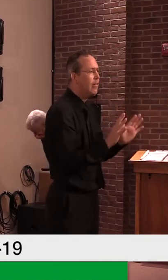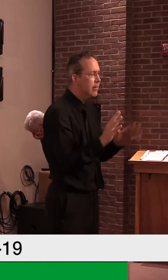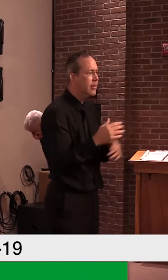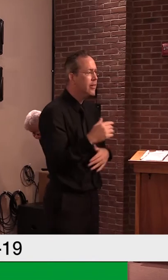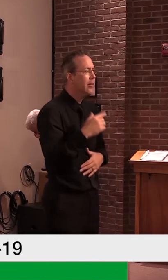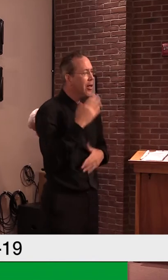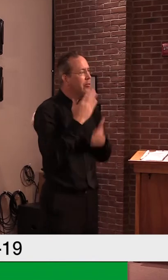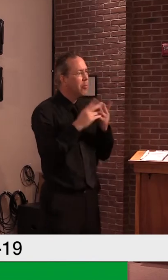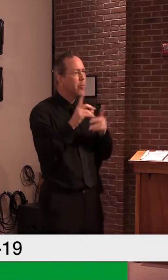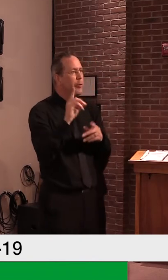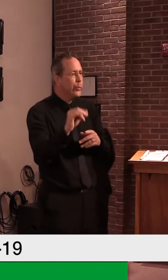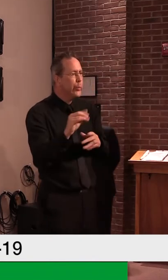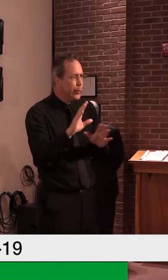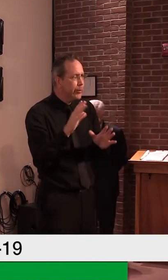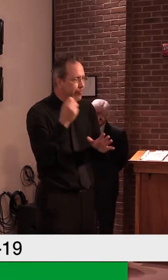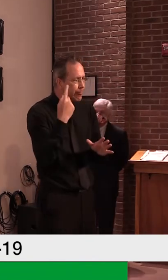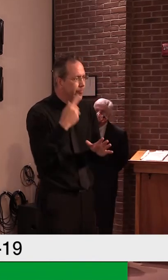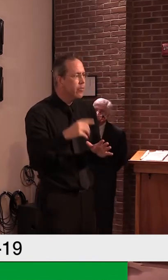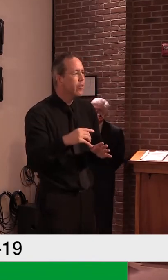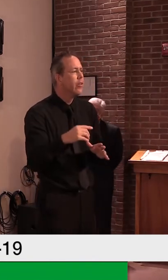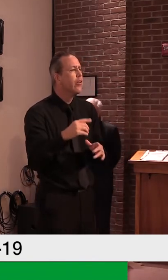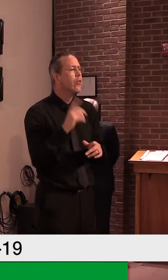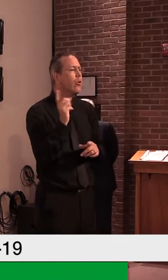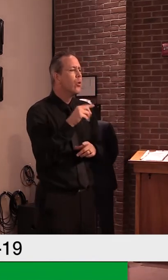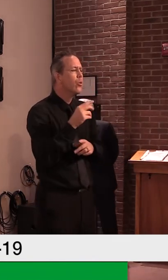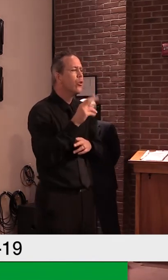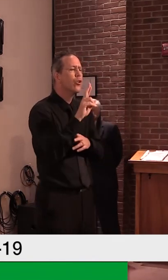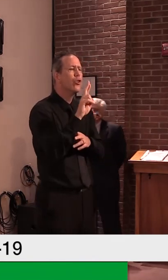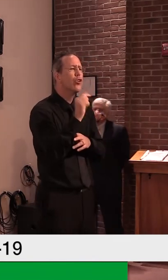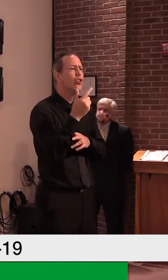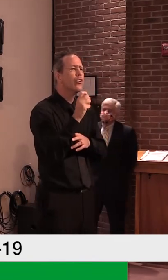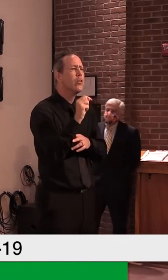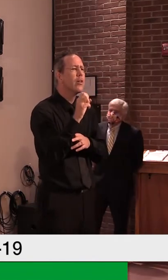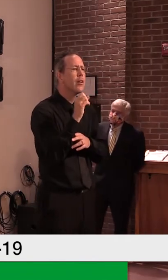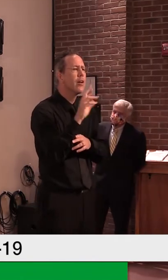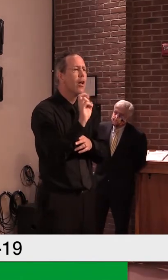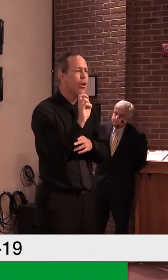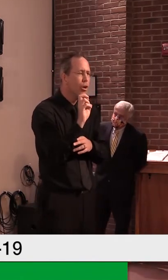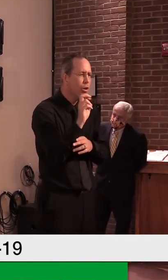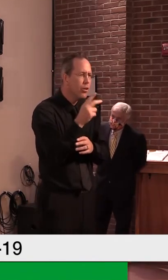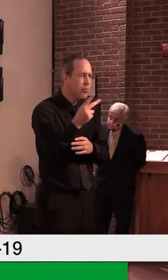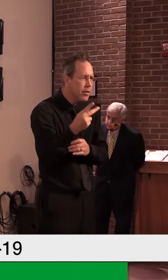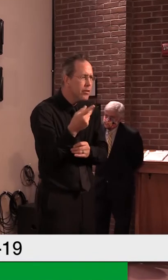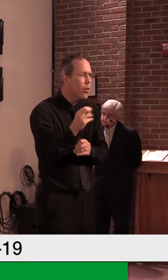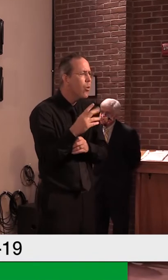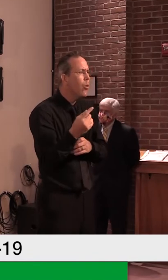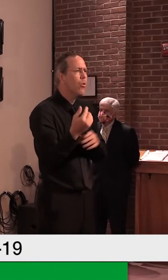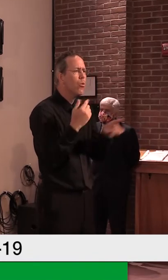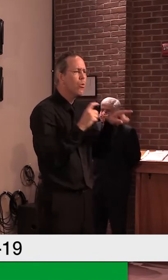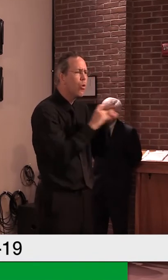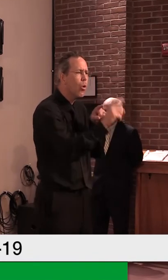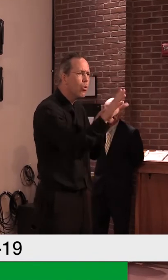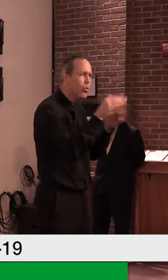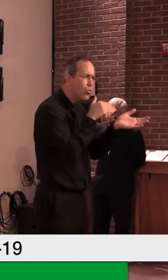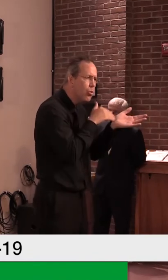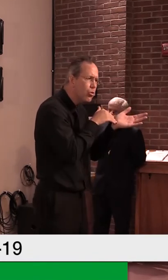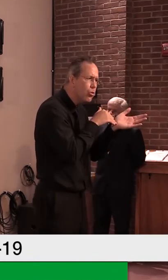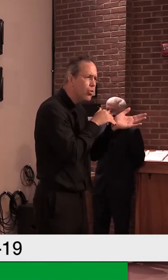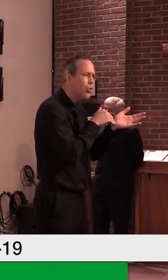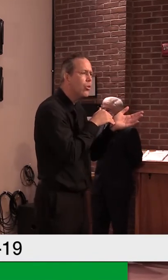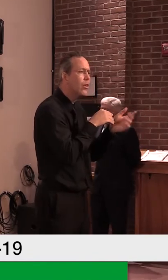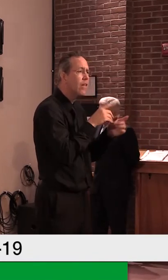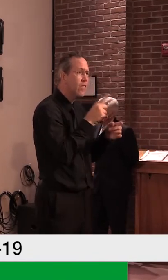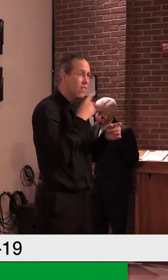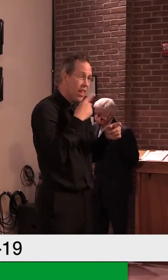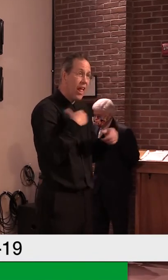you know, there are also urgent care centers, um, and there are phone calls to healthcare providers when you know your healthcare provider and they know your medical